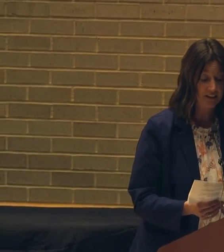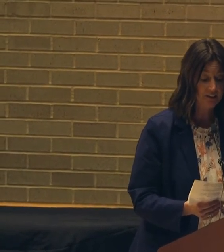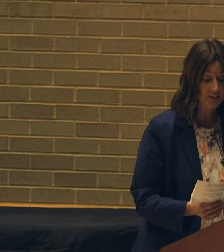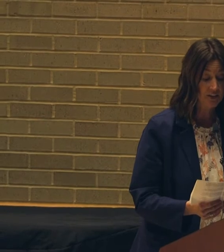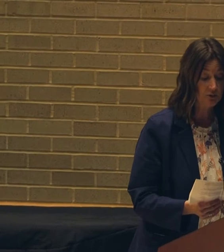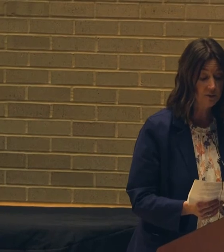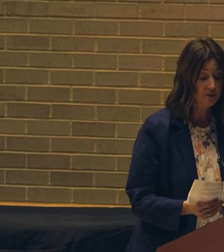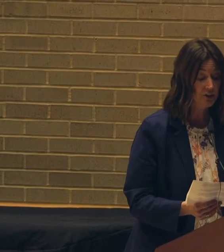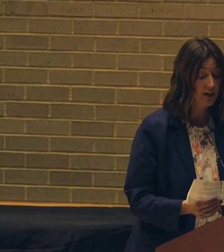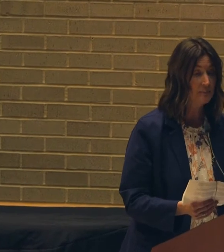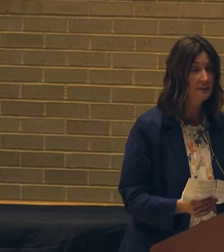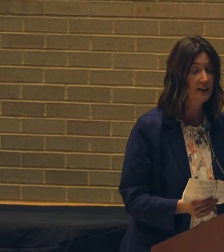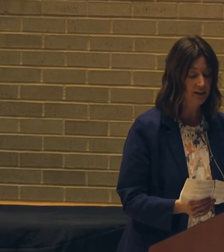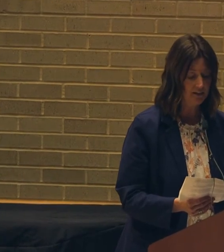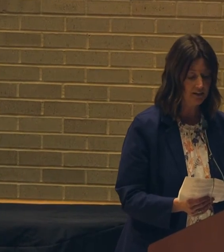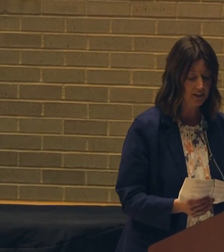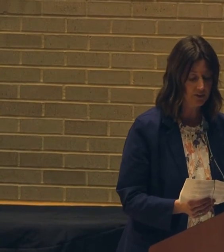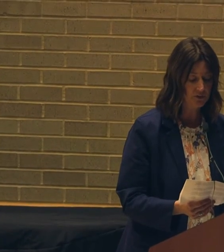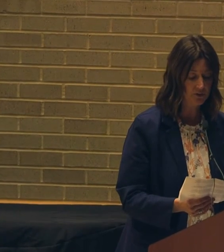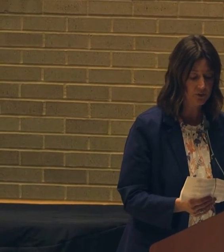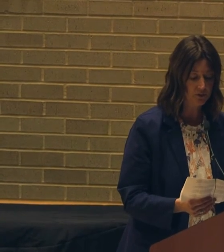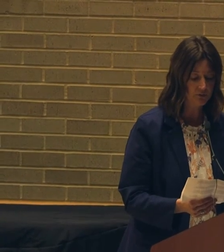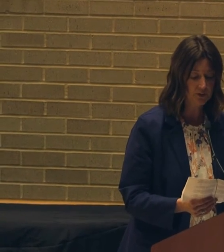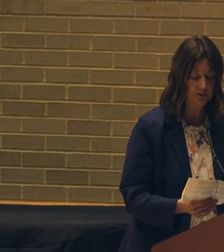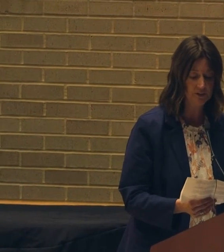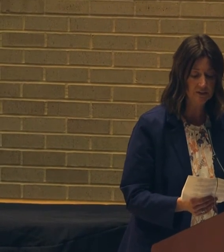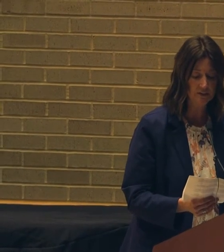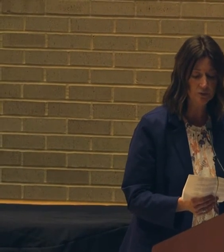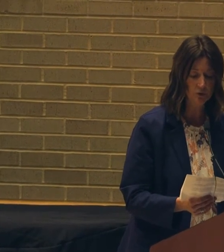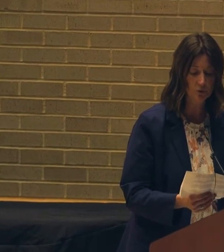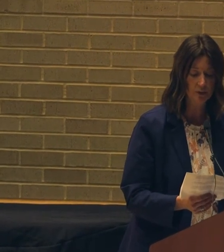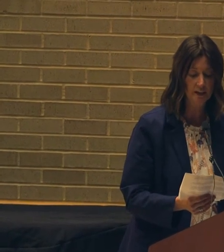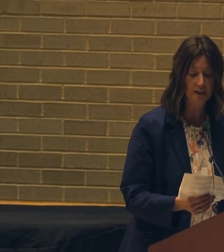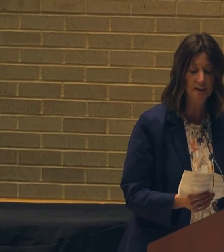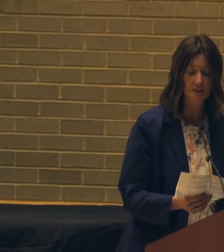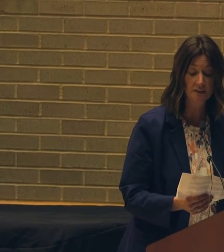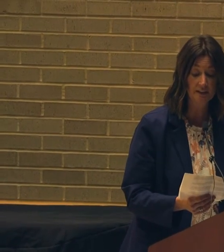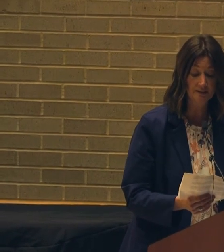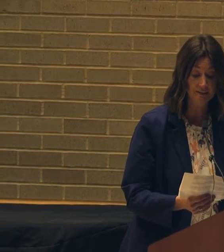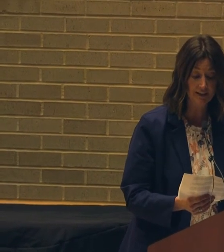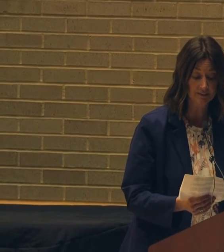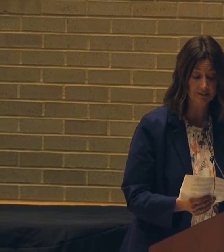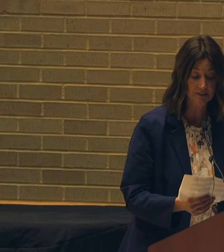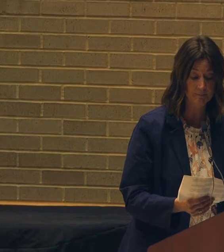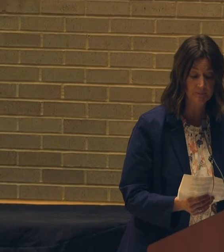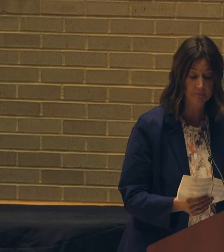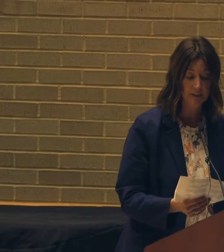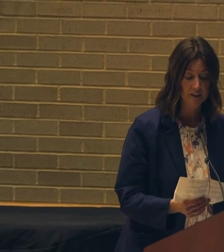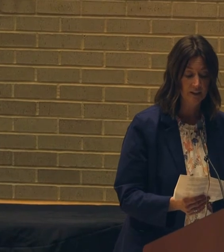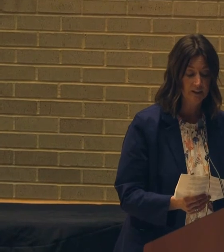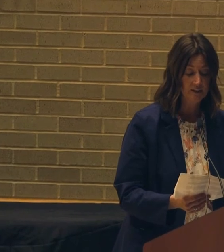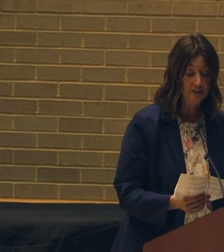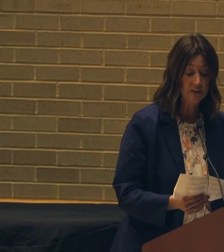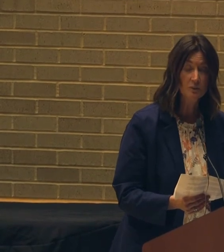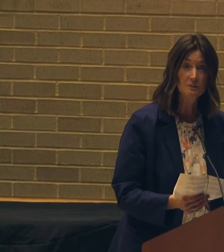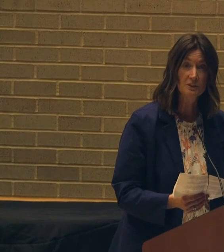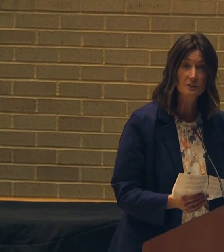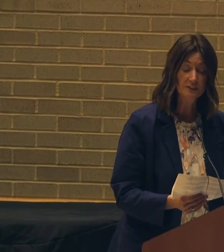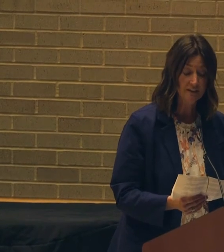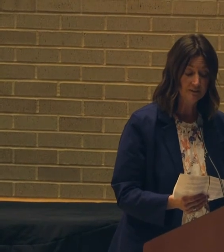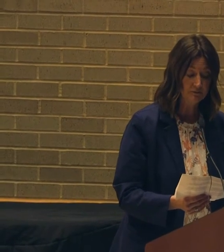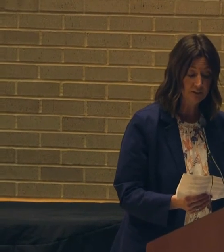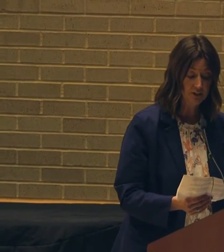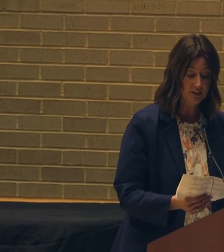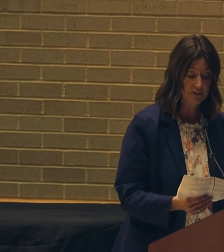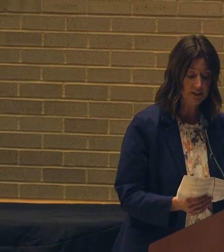And I'd like to thank Teresa Chapman and Karen Stokes for their assistance with coordinating the dance classes. The Cynthia Woods